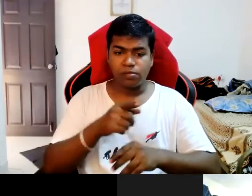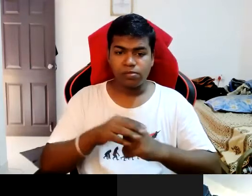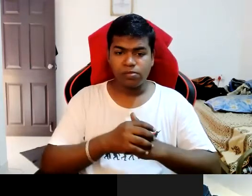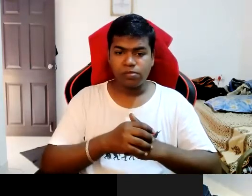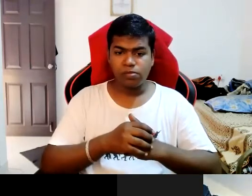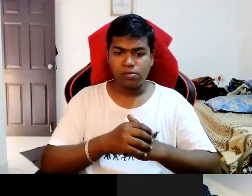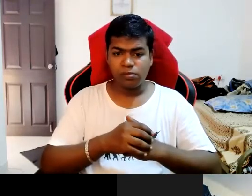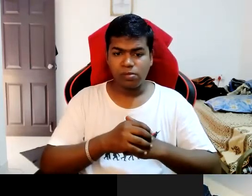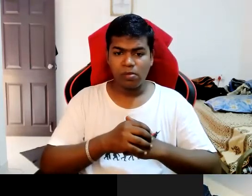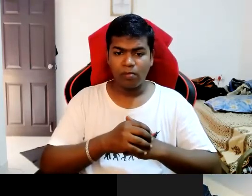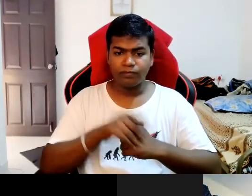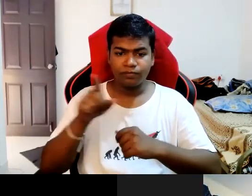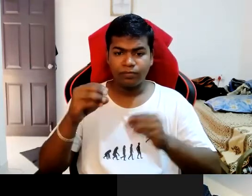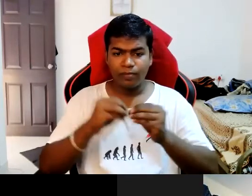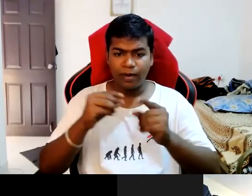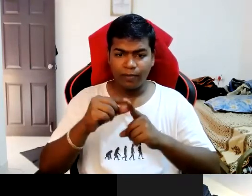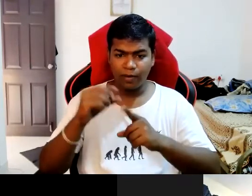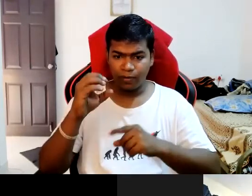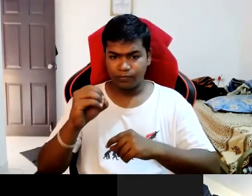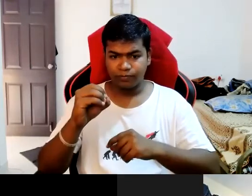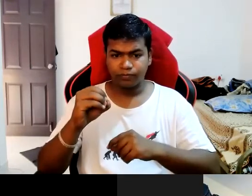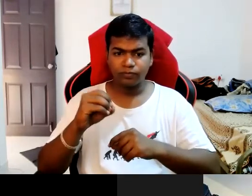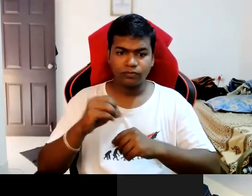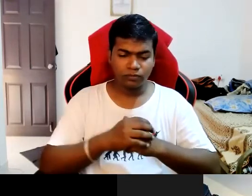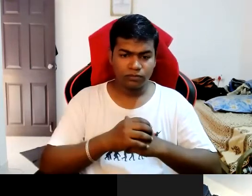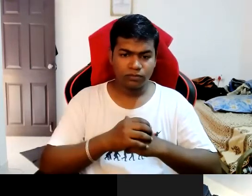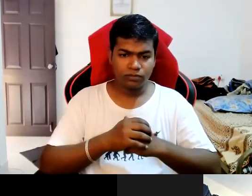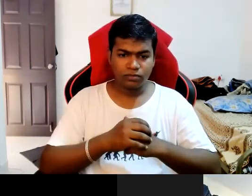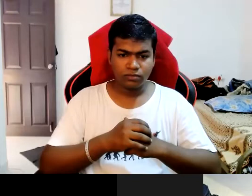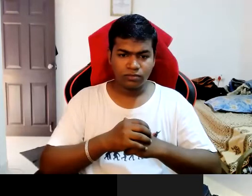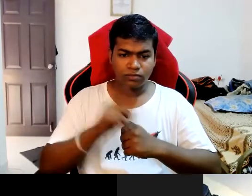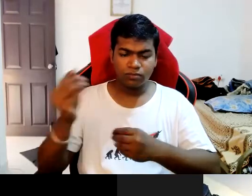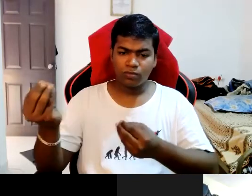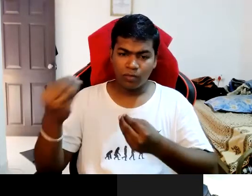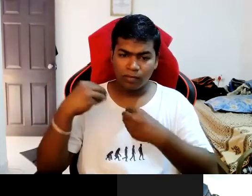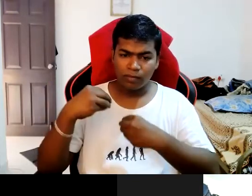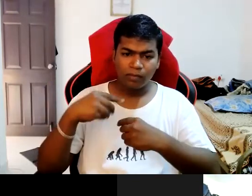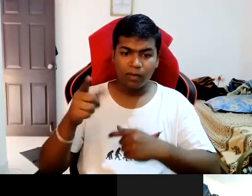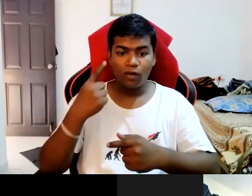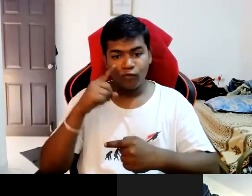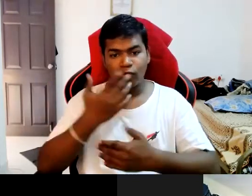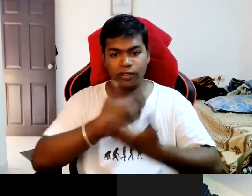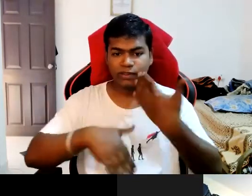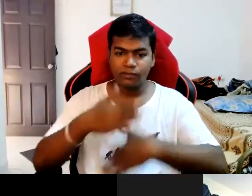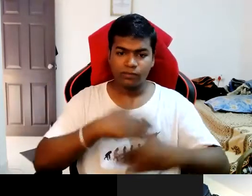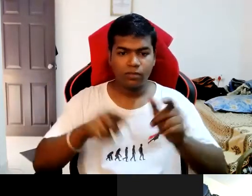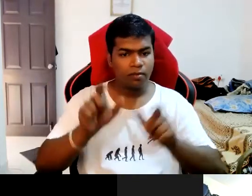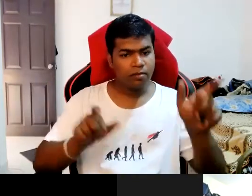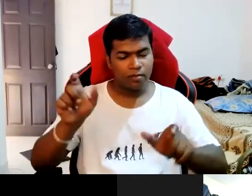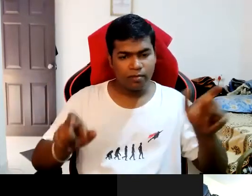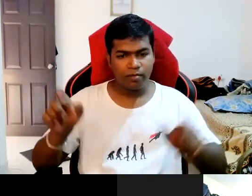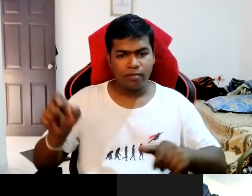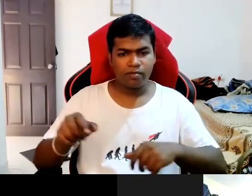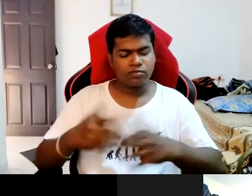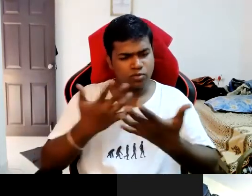about one BPO company who is offering for disabled people at